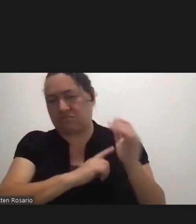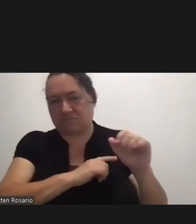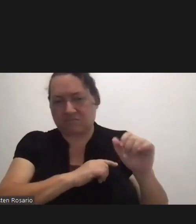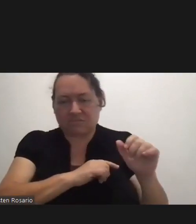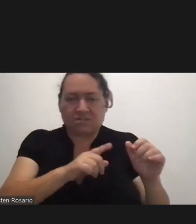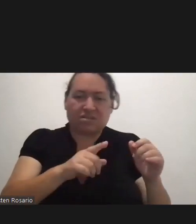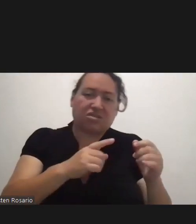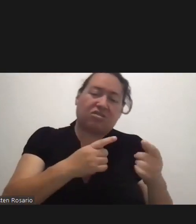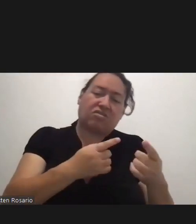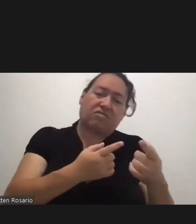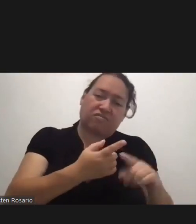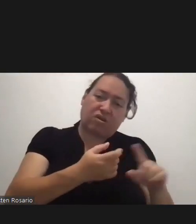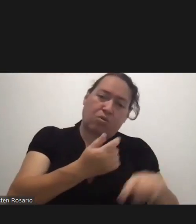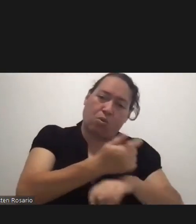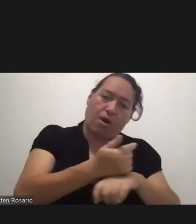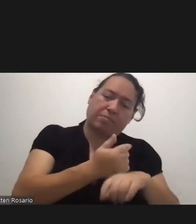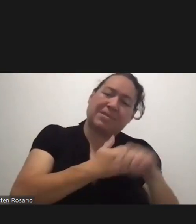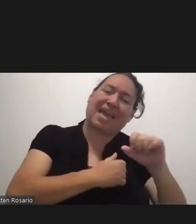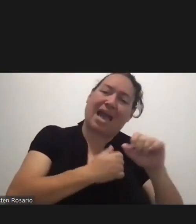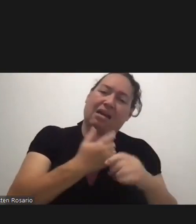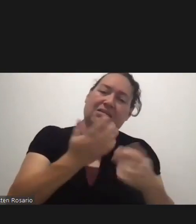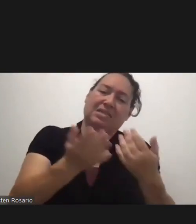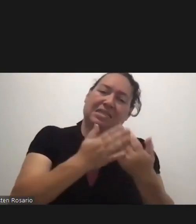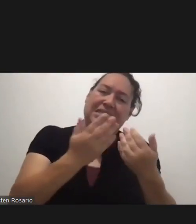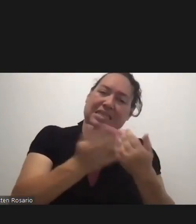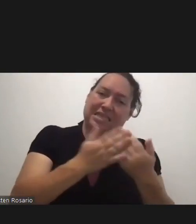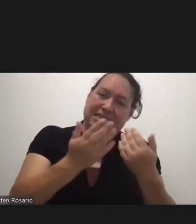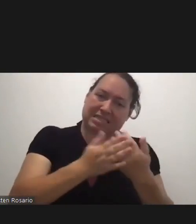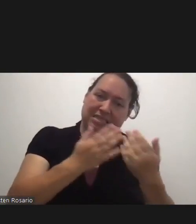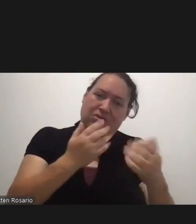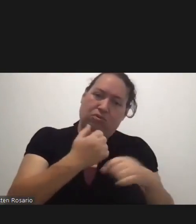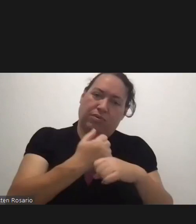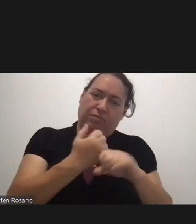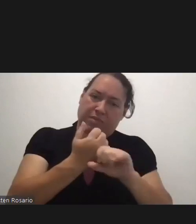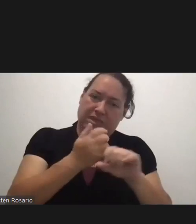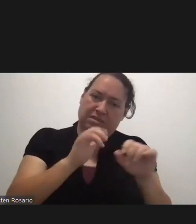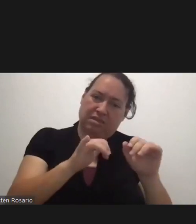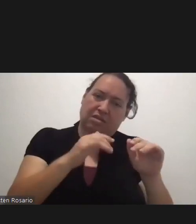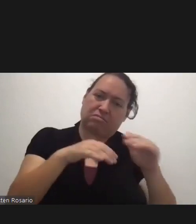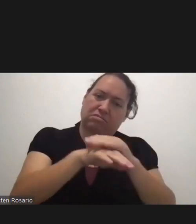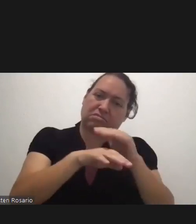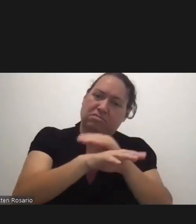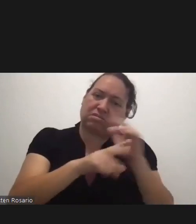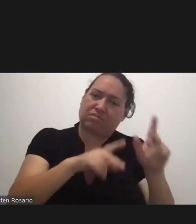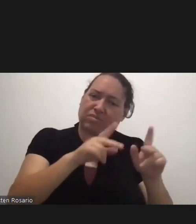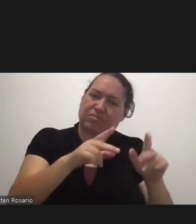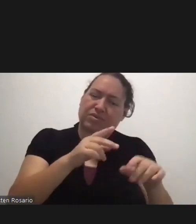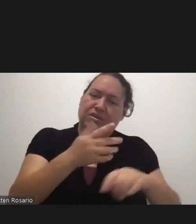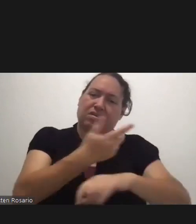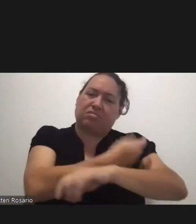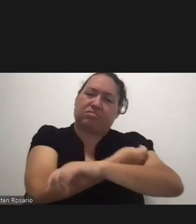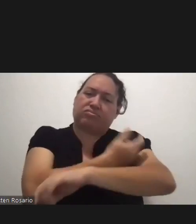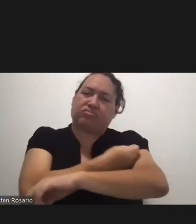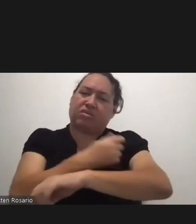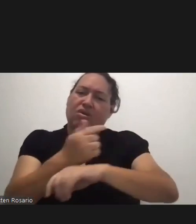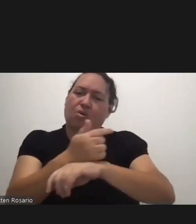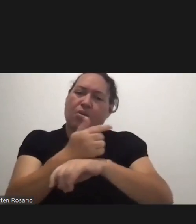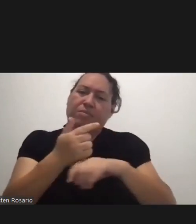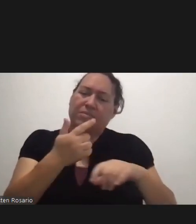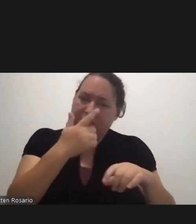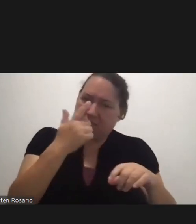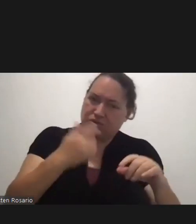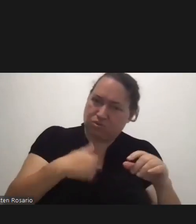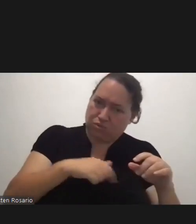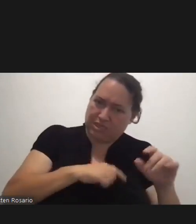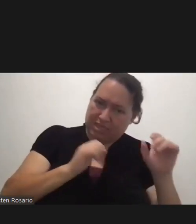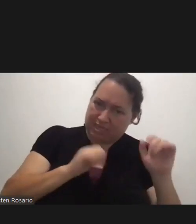From Guam It's Clearly Easy And We Make That Special Accommodation For Those Who Been Vaccinated Here In Guam Because We Can And So We Are Not